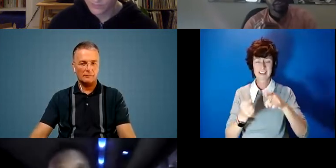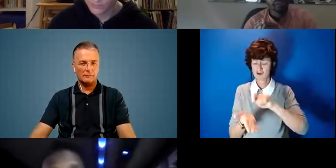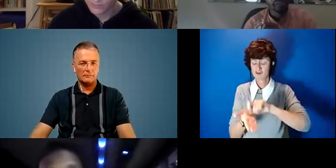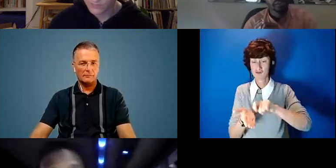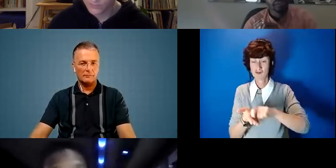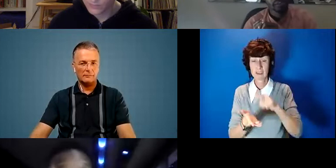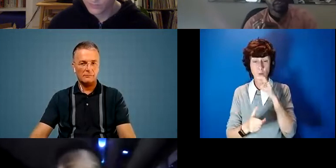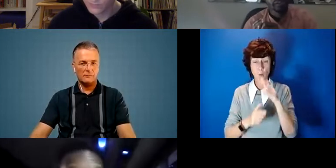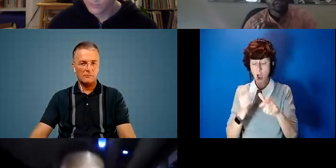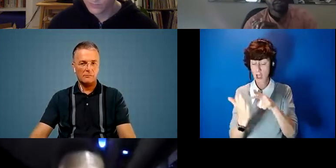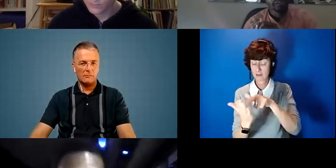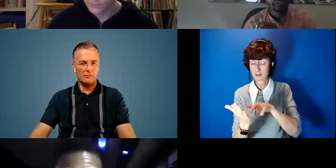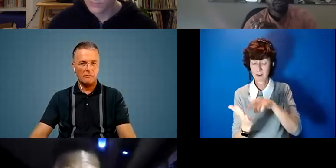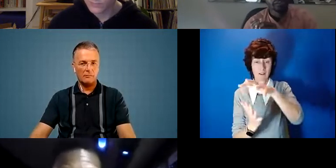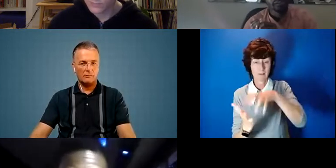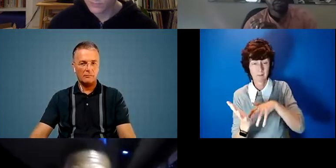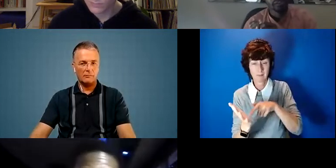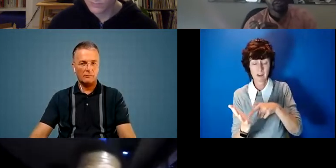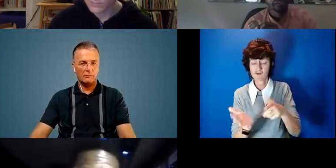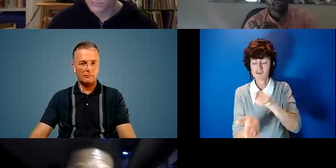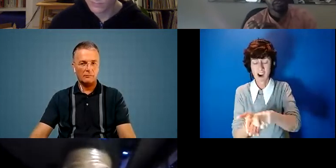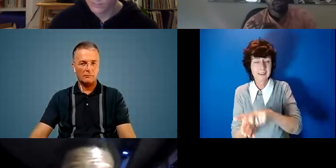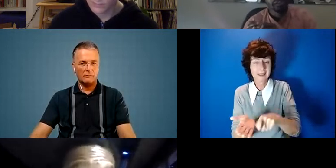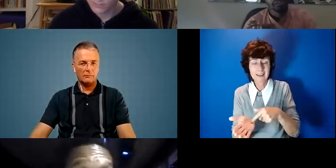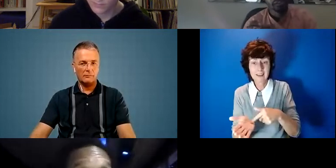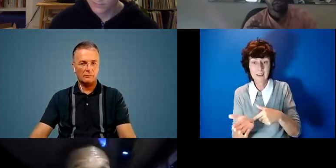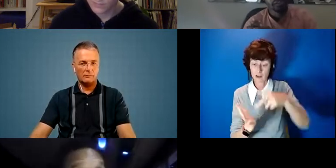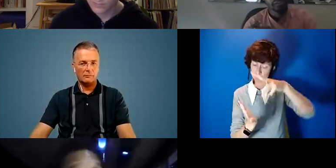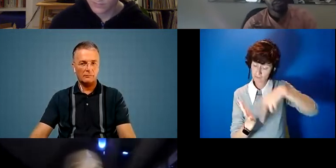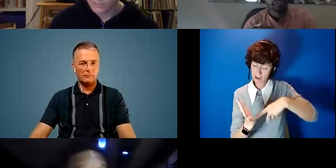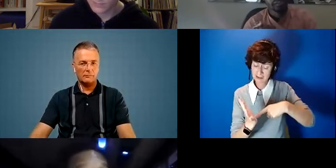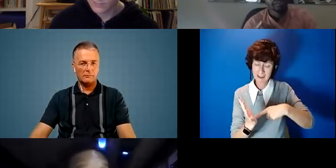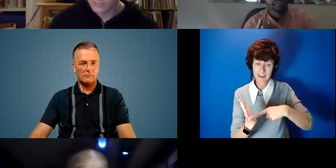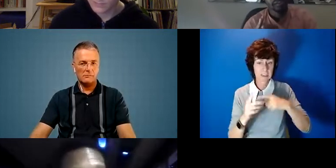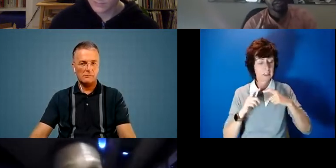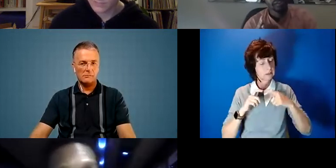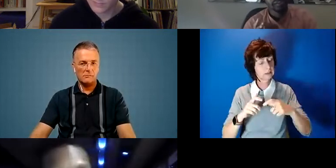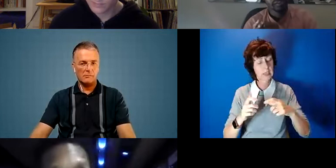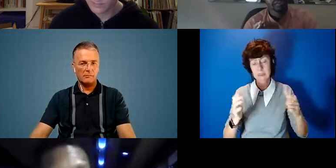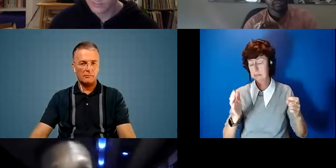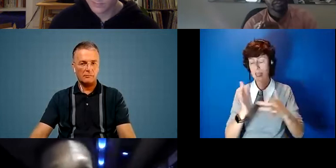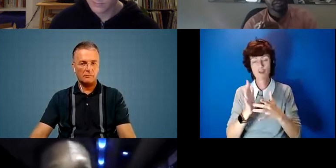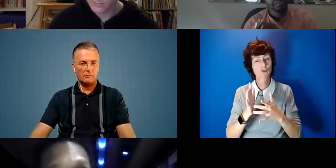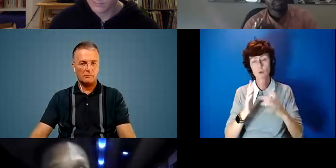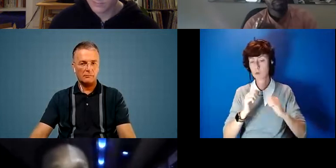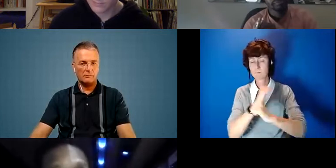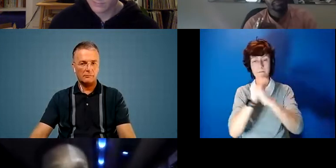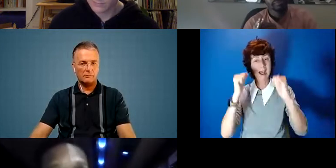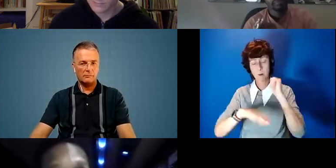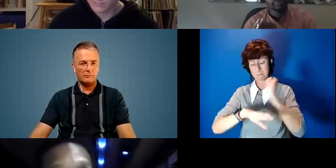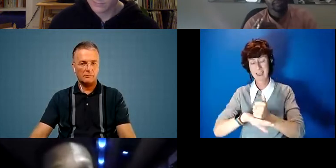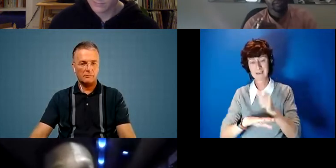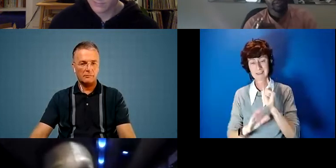the written word and writing and reading are still central to where power is based. And